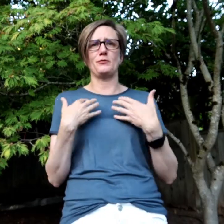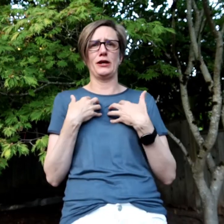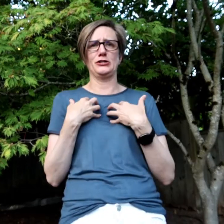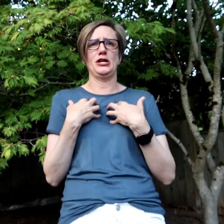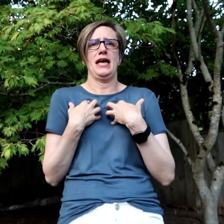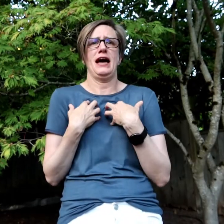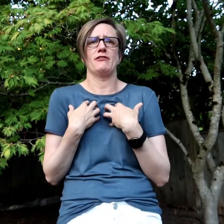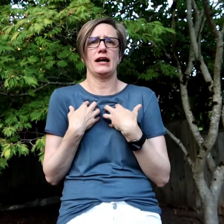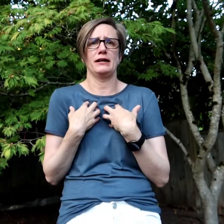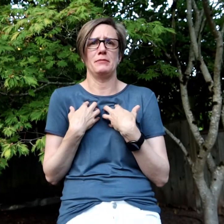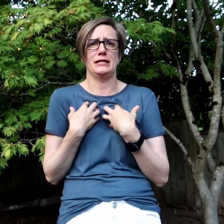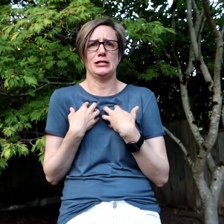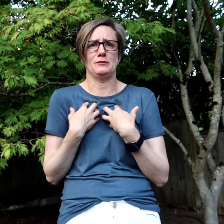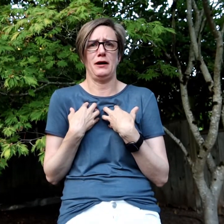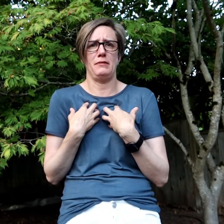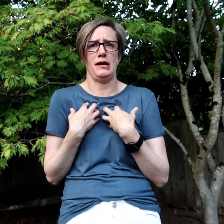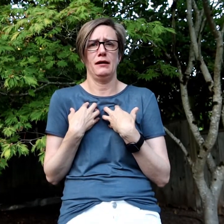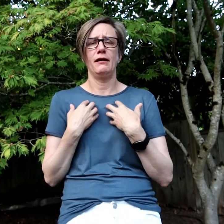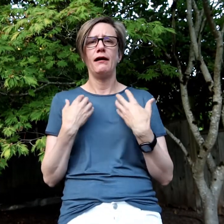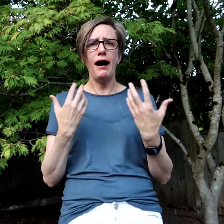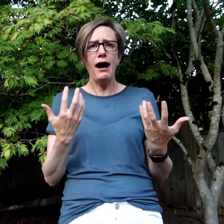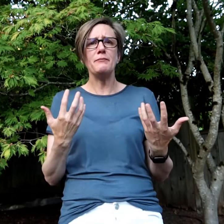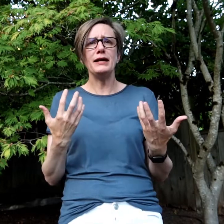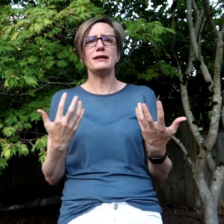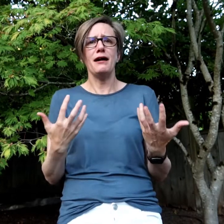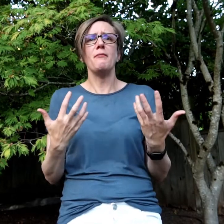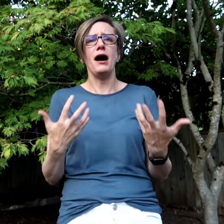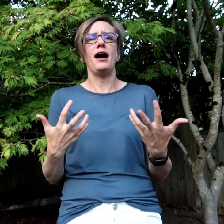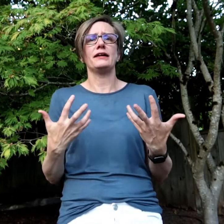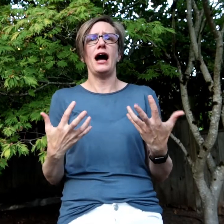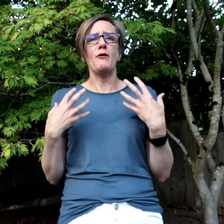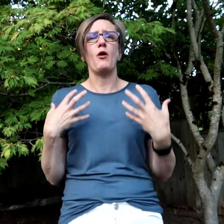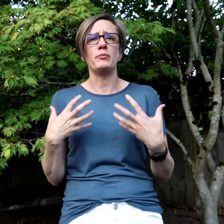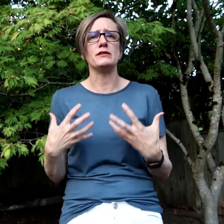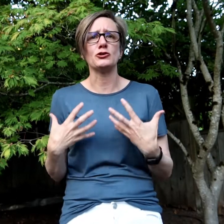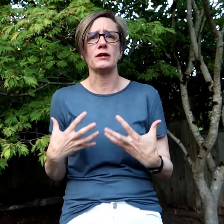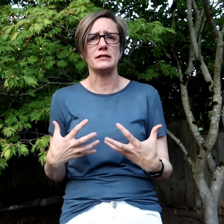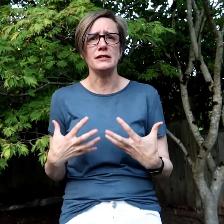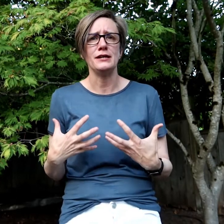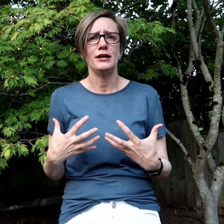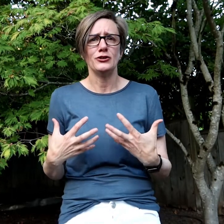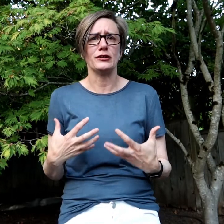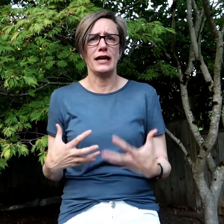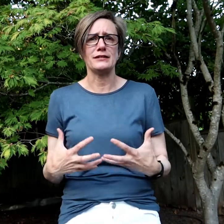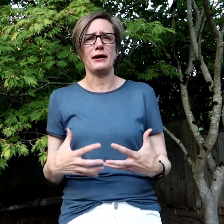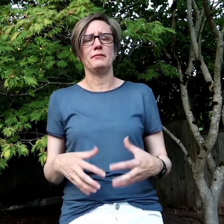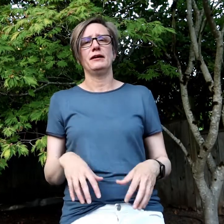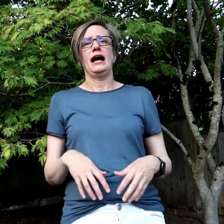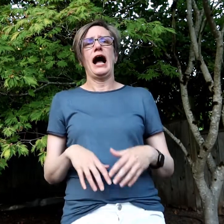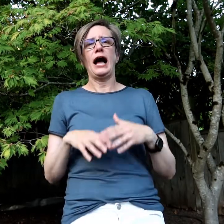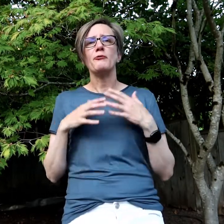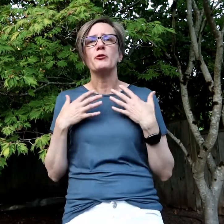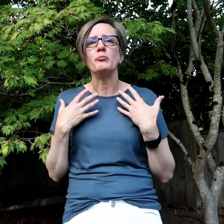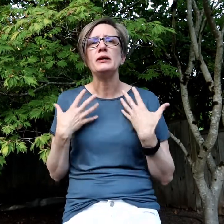want to have a guided meditation by me? I mean, come on. I won't be this crazy during that time. I will be